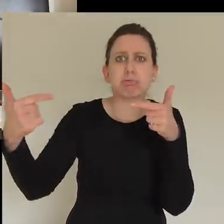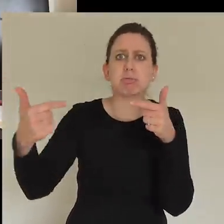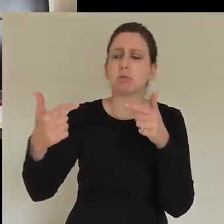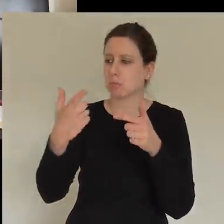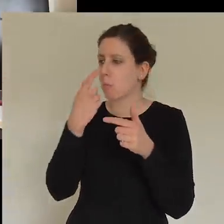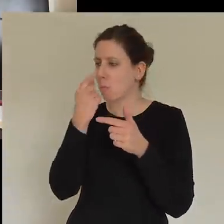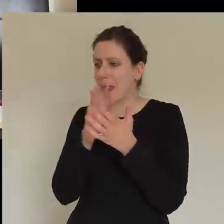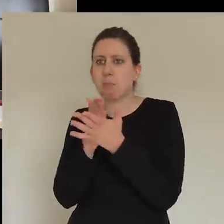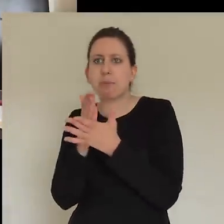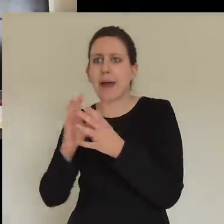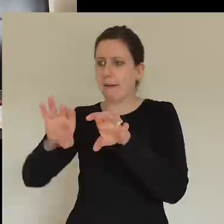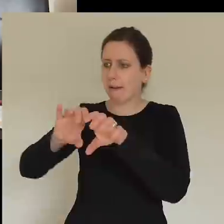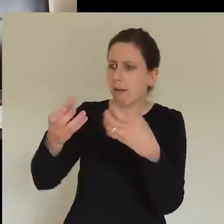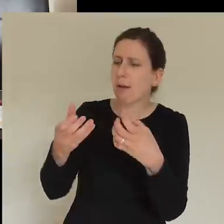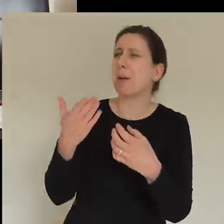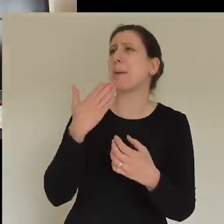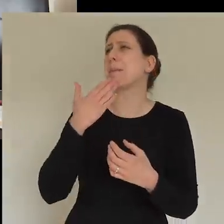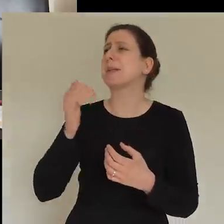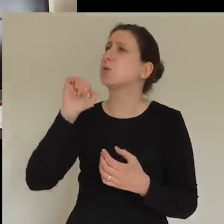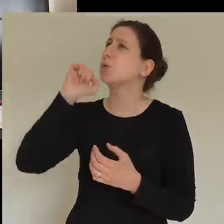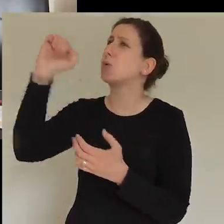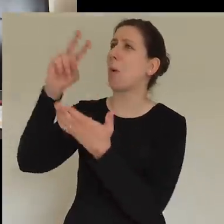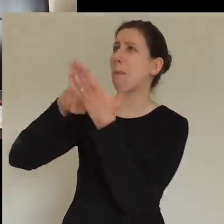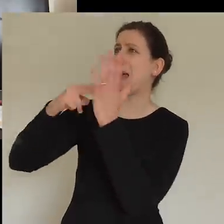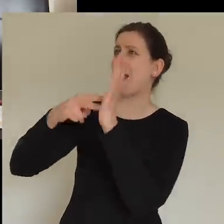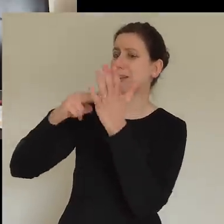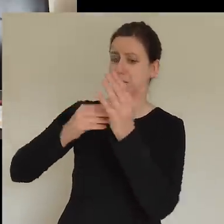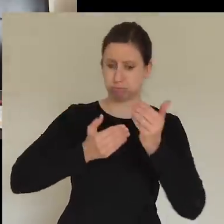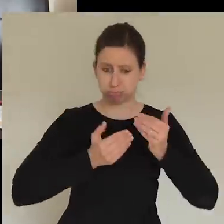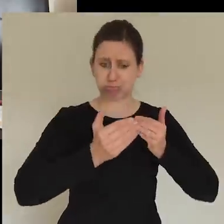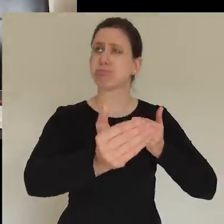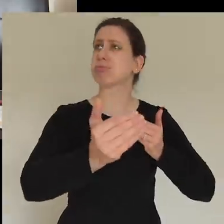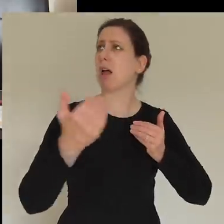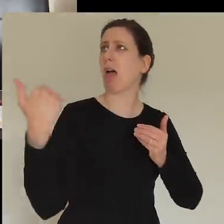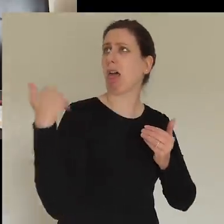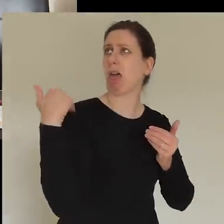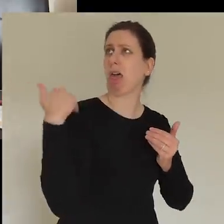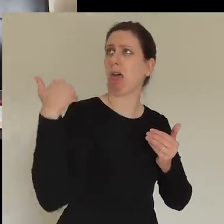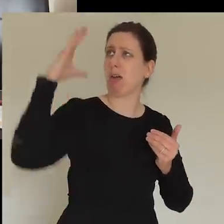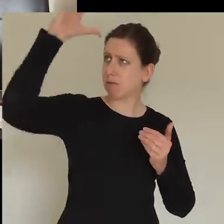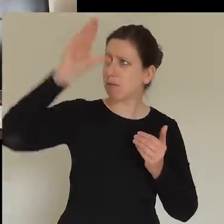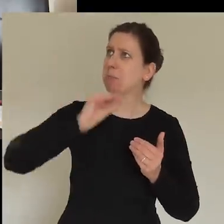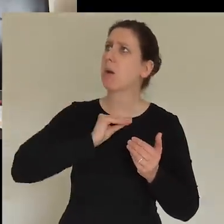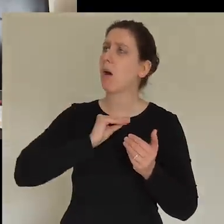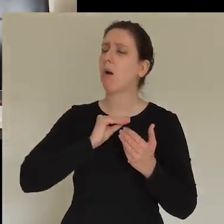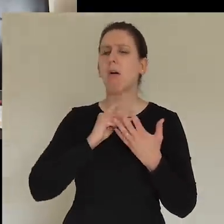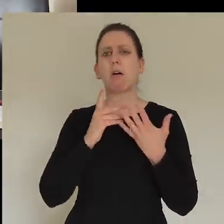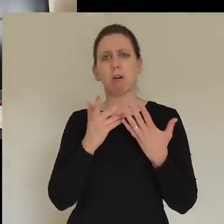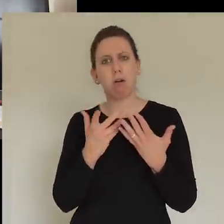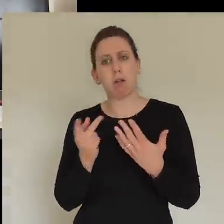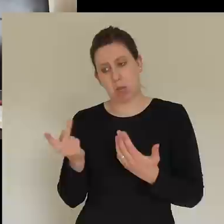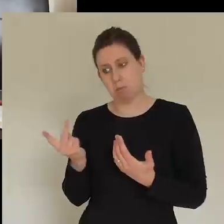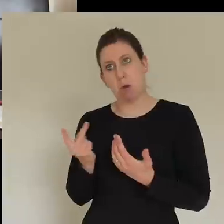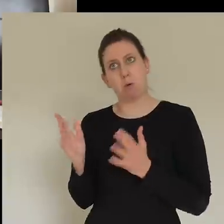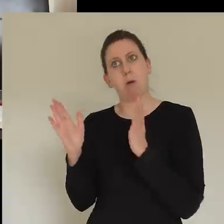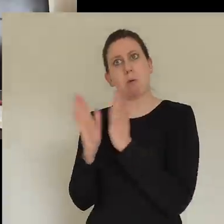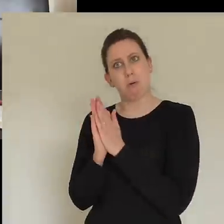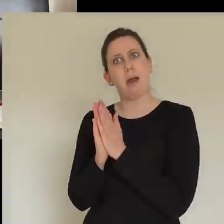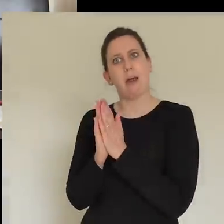purpose might be in this season. And so, Lord, that that's our prayer that you increase now,